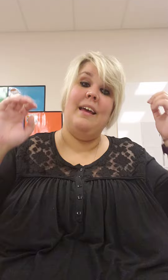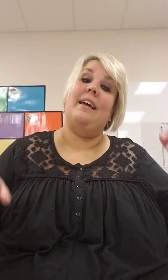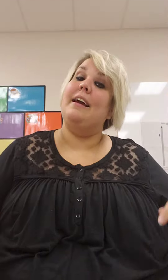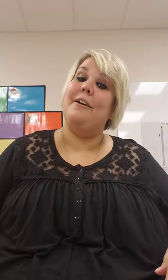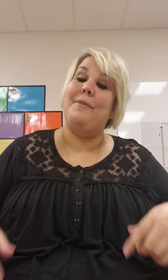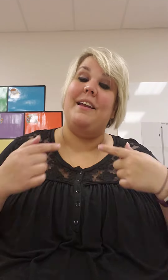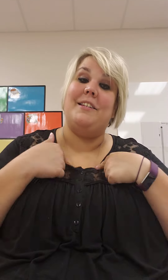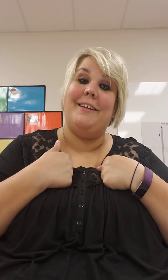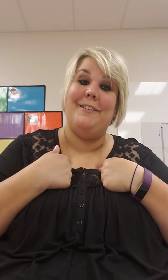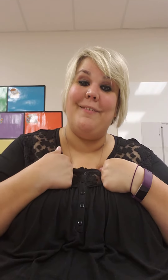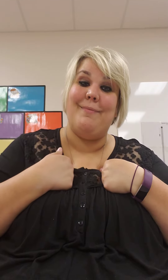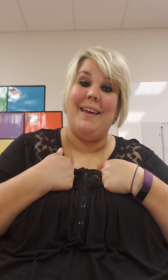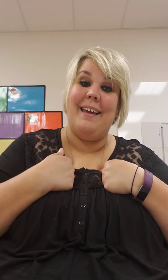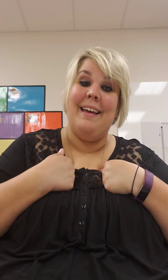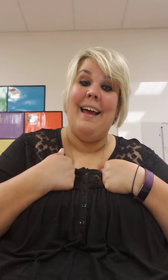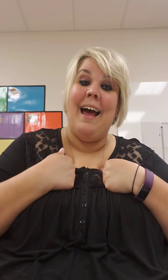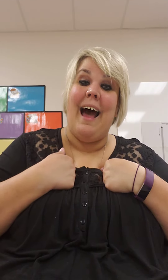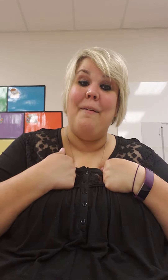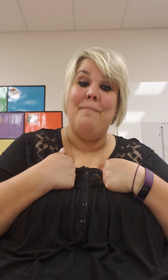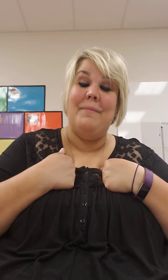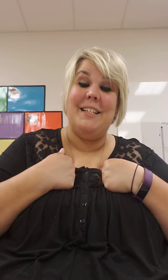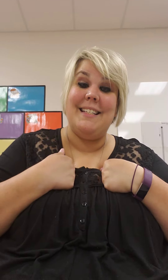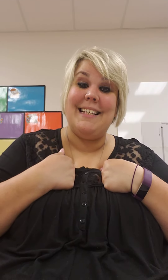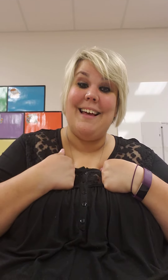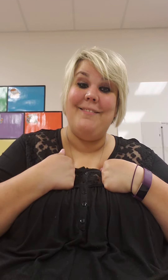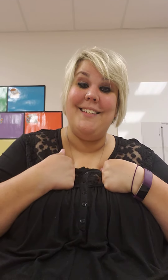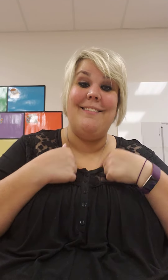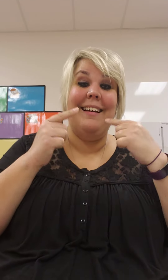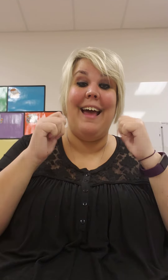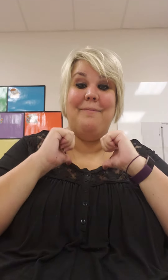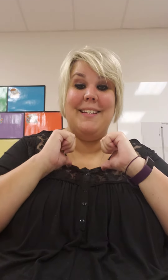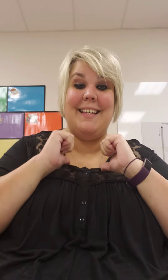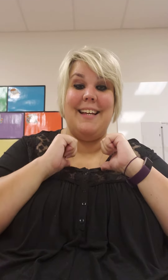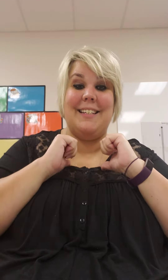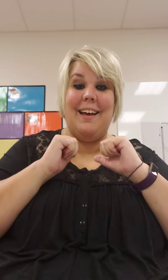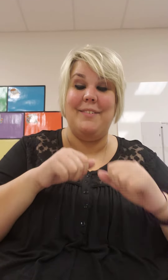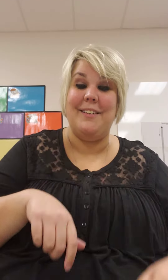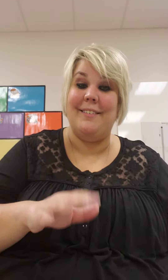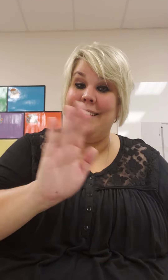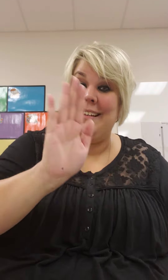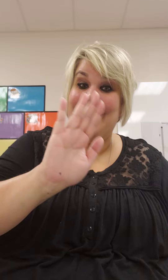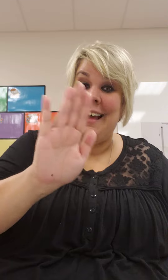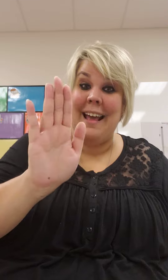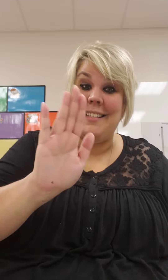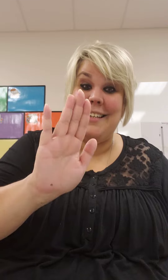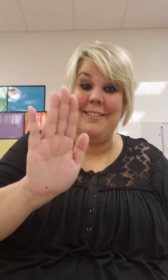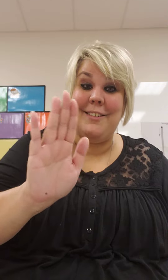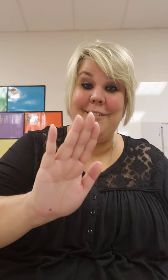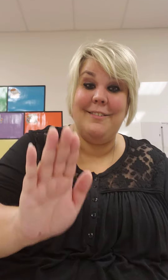and get ready to learn with me. Jesus loves you, and Miss H loves you. See you soon!